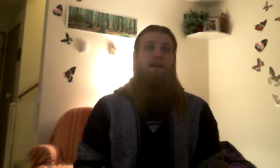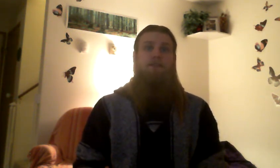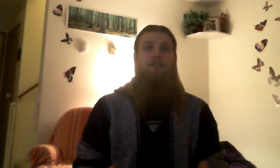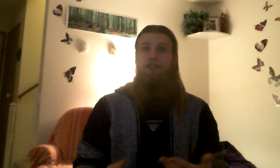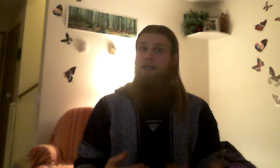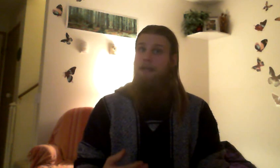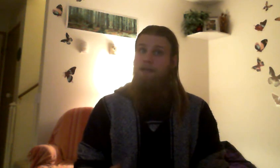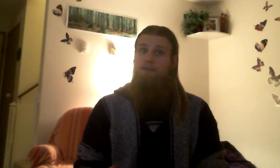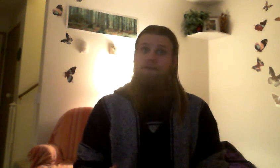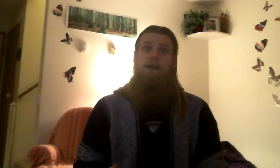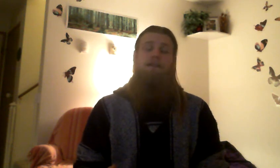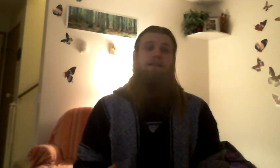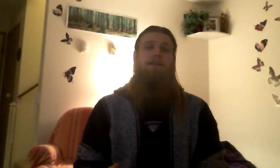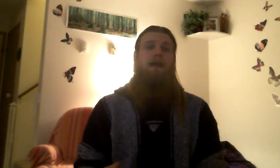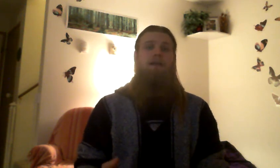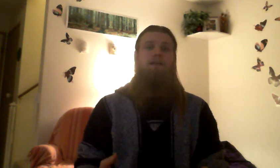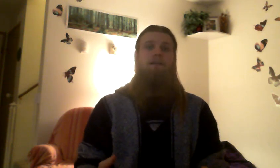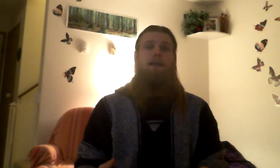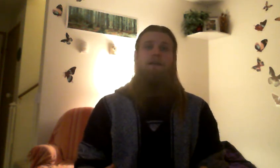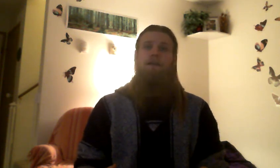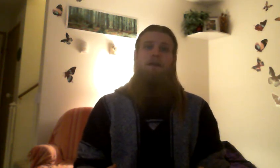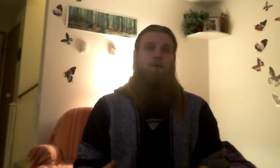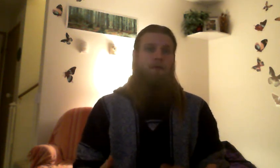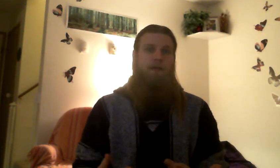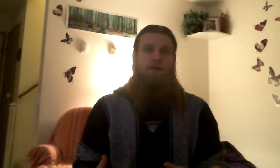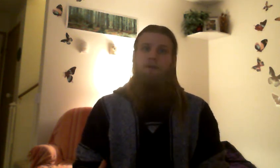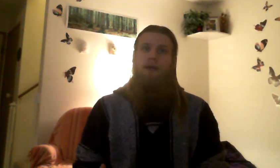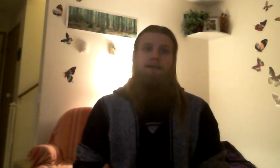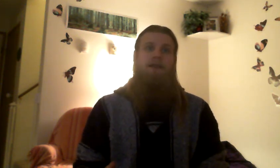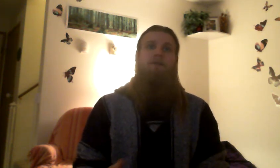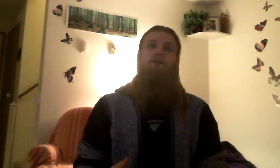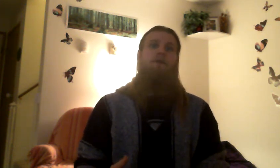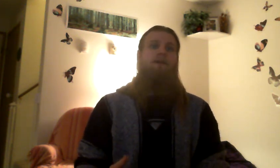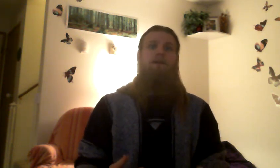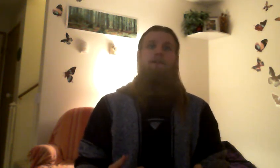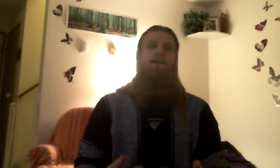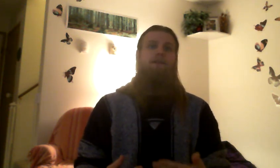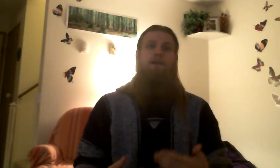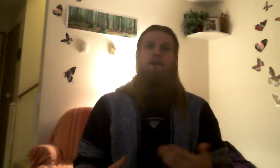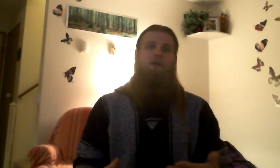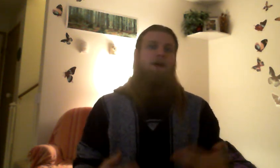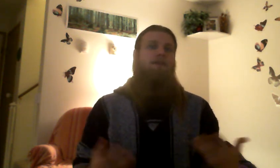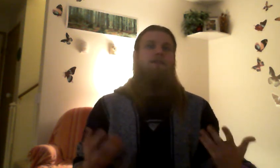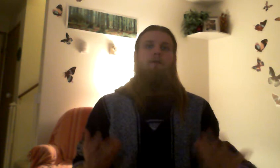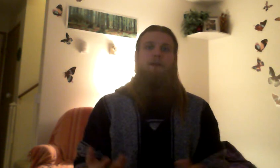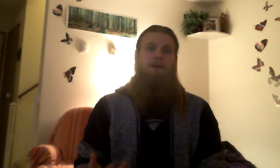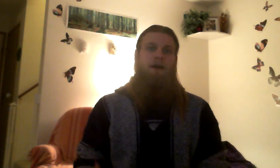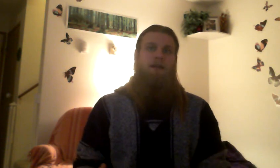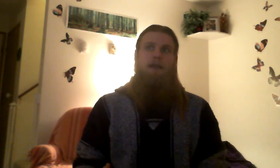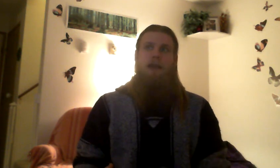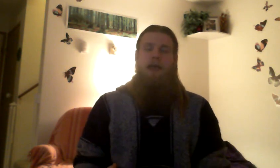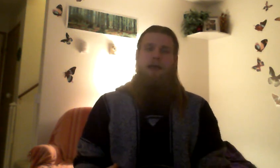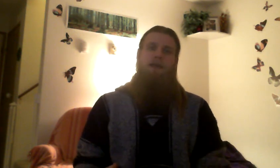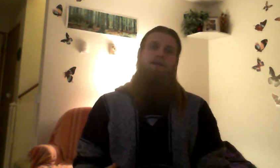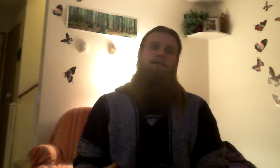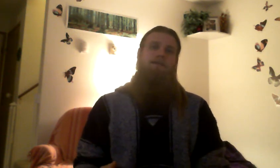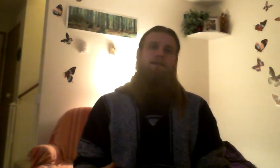done, just like exercise, exactly like working out your bicep or working out your quads or what not. And